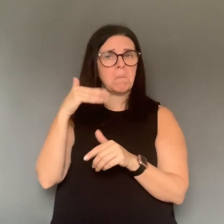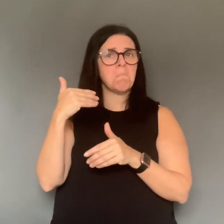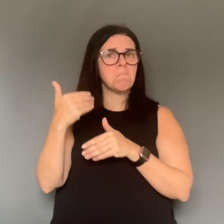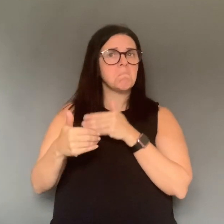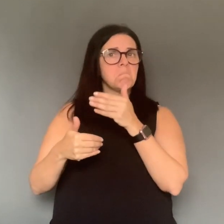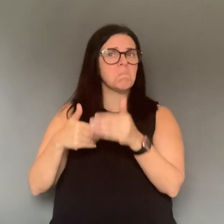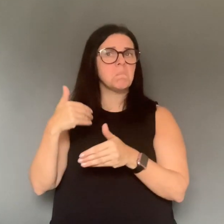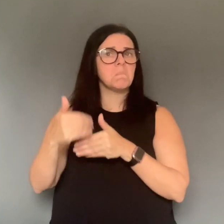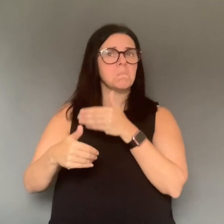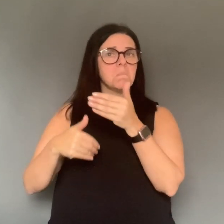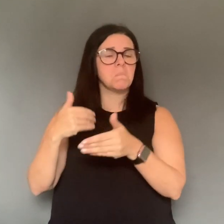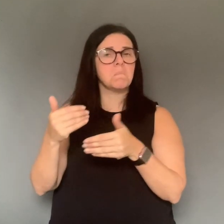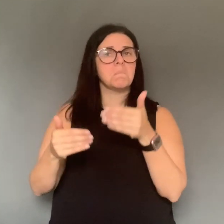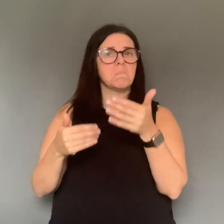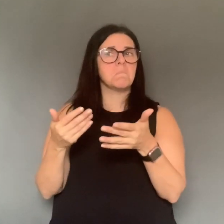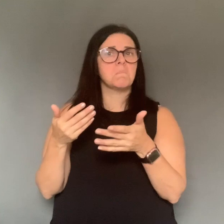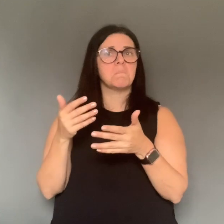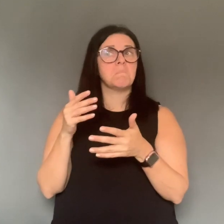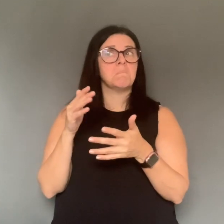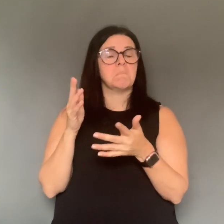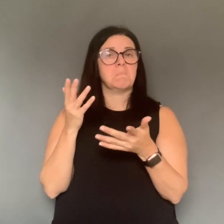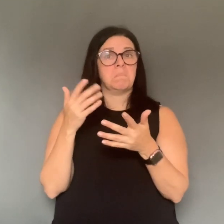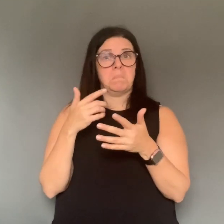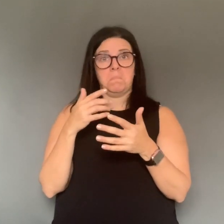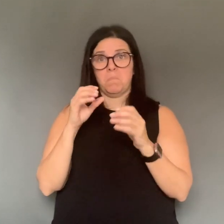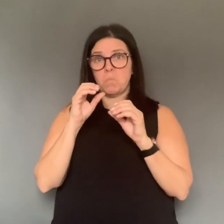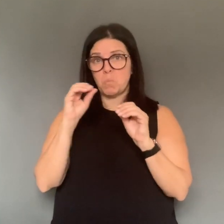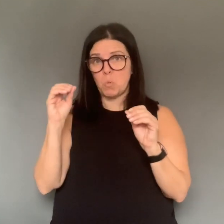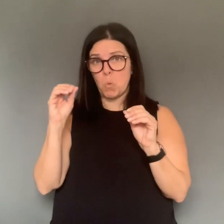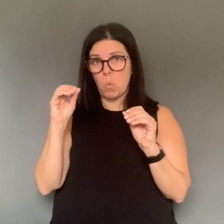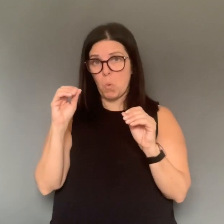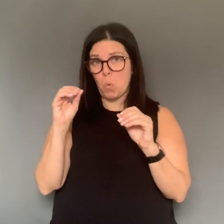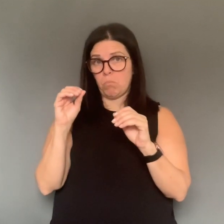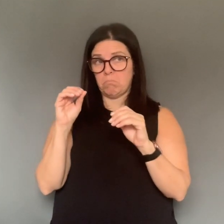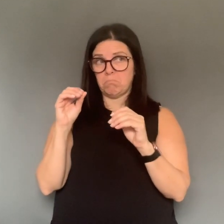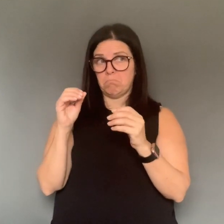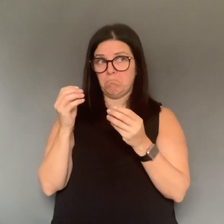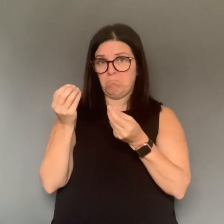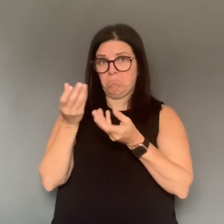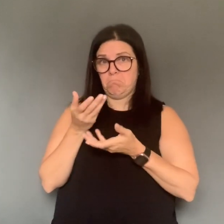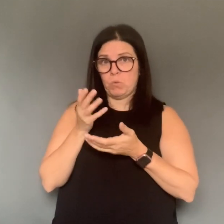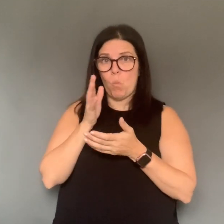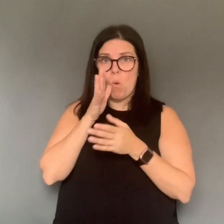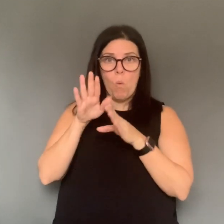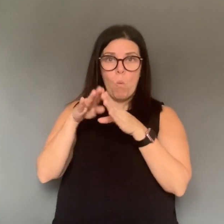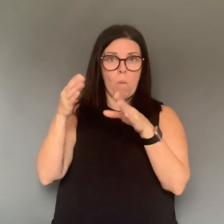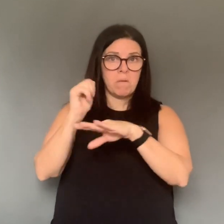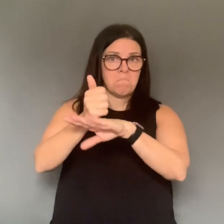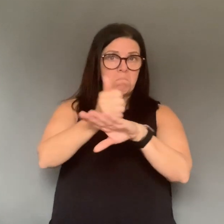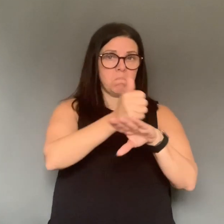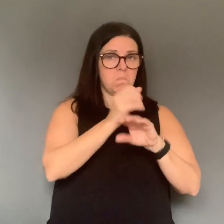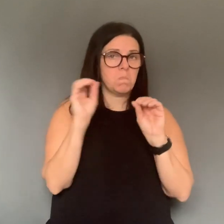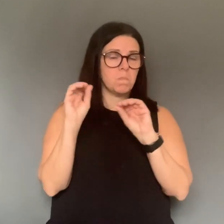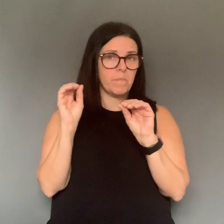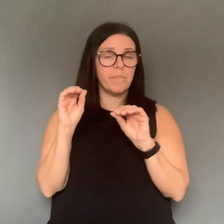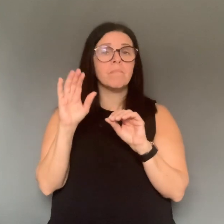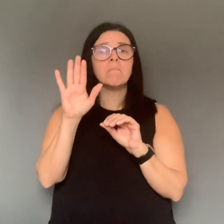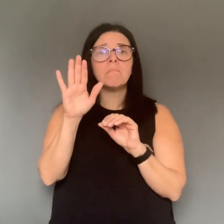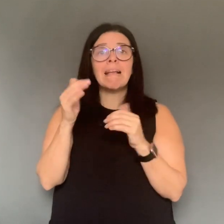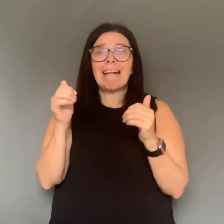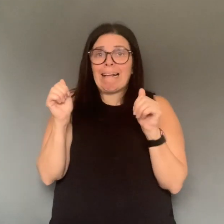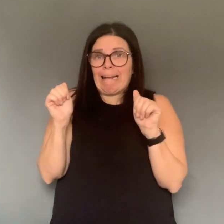not aware of that. I think our assessment center is operating at a fairly steady pace, and